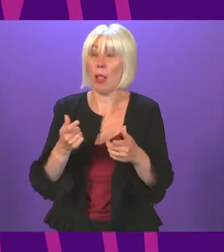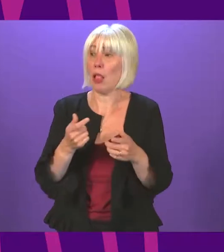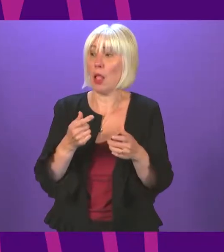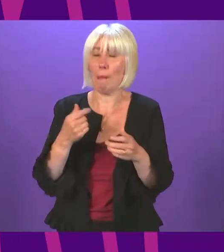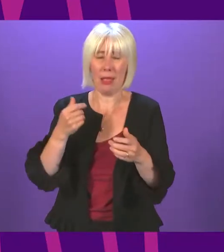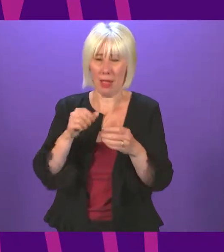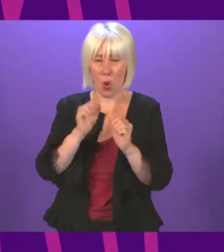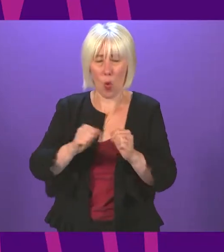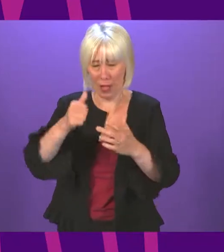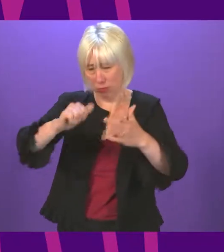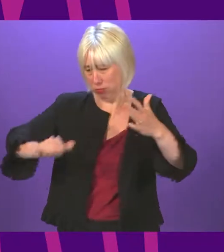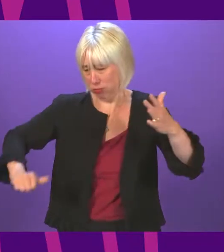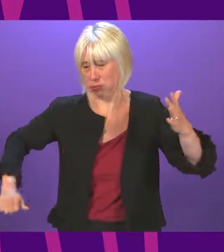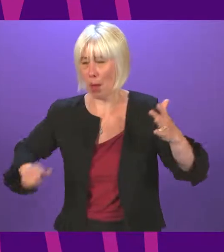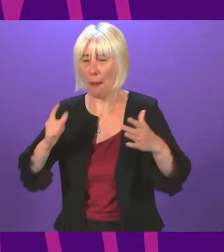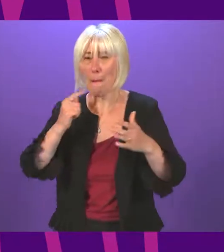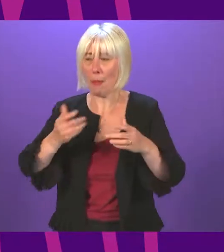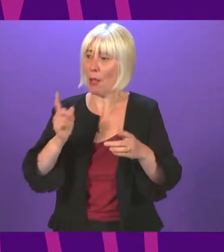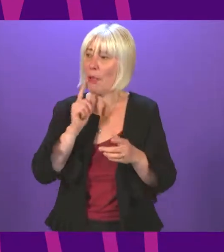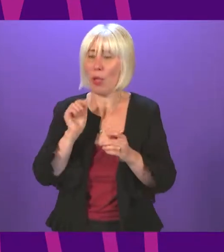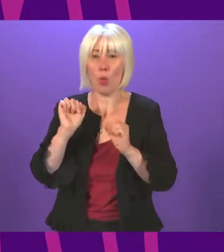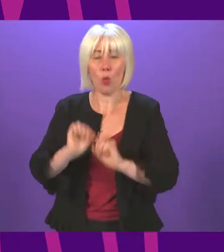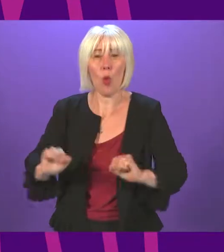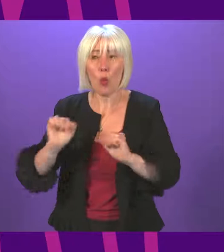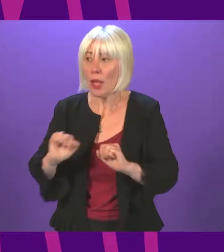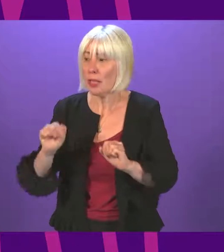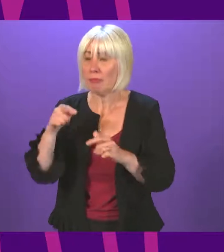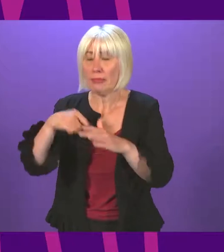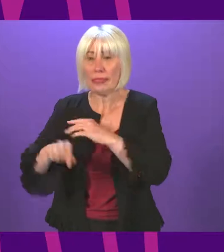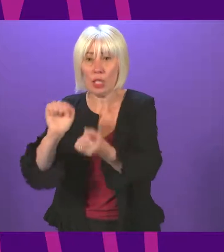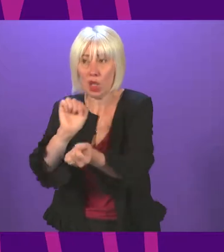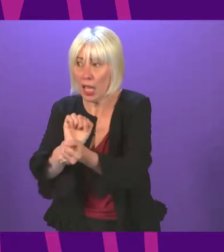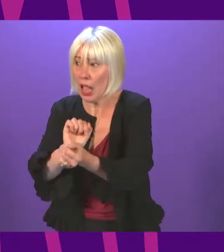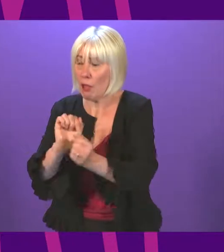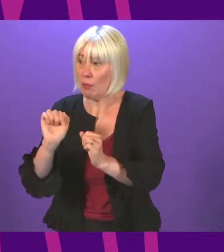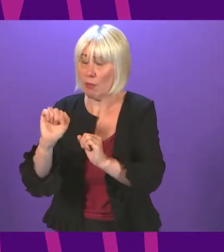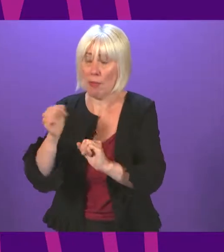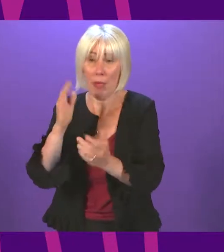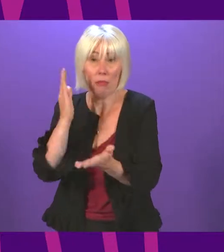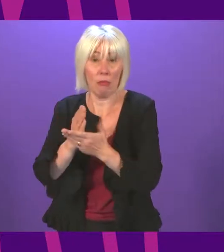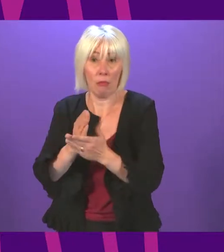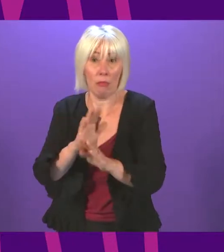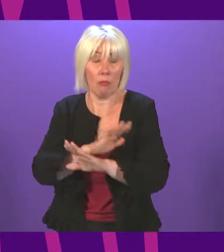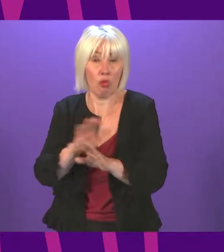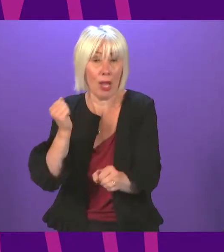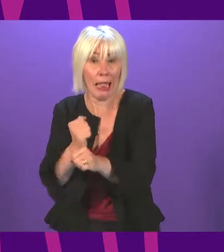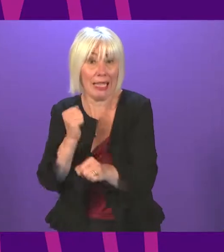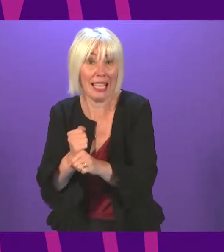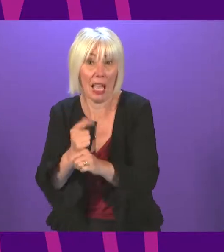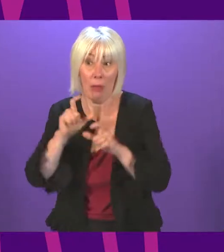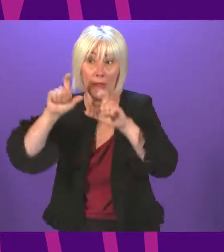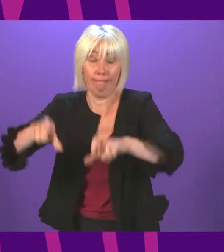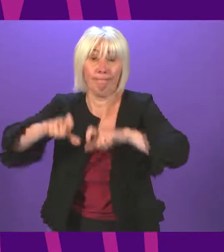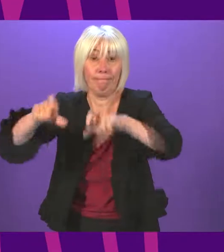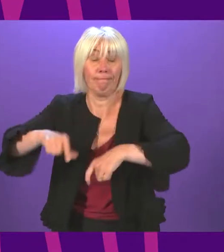but also a huge backlog in terms of people on remand. Many of those people ultimately who may well be found innocent of what they're accused of in